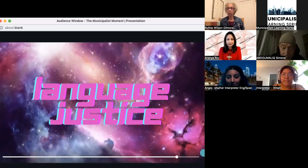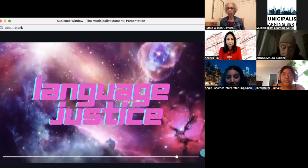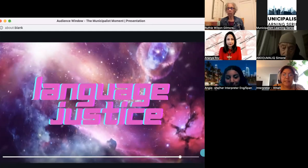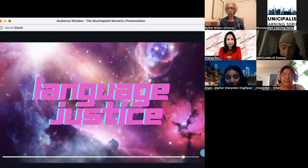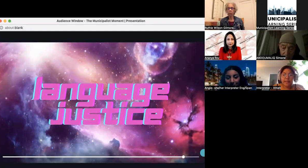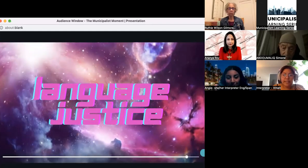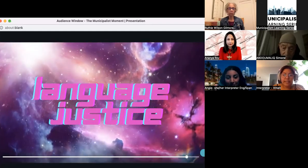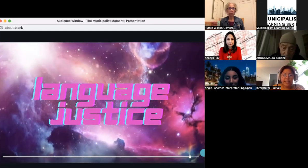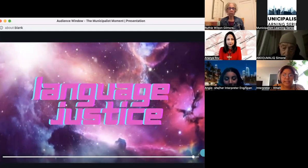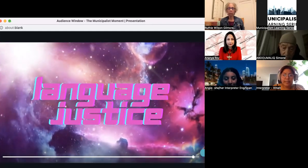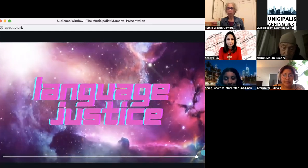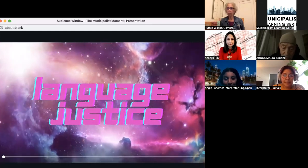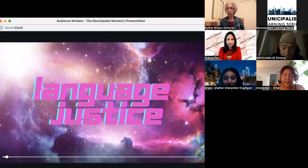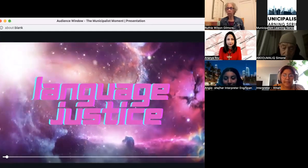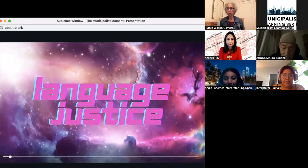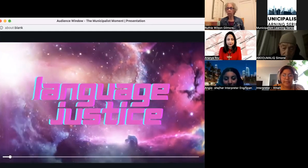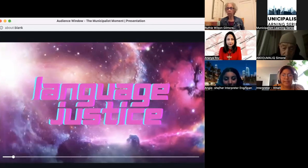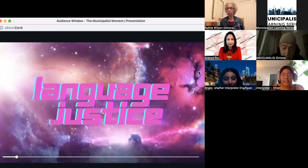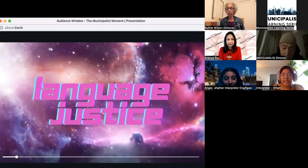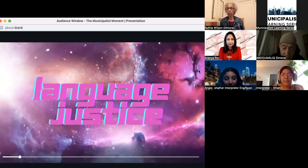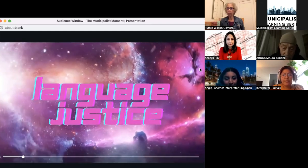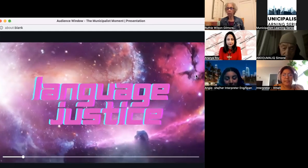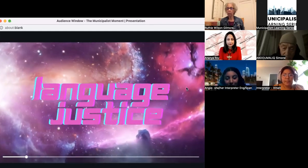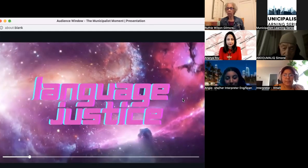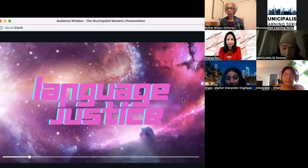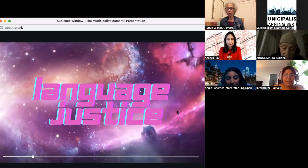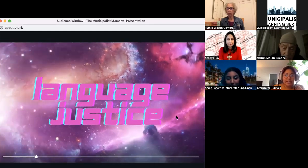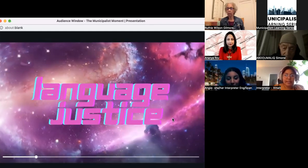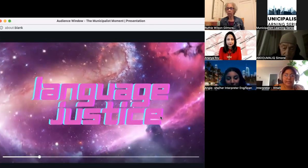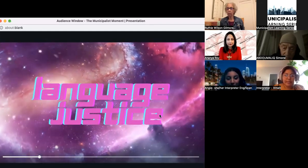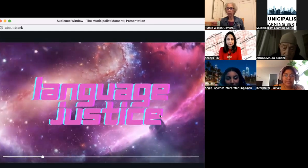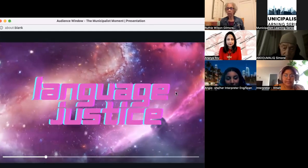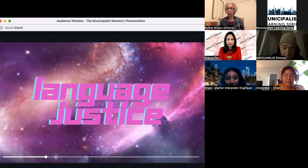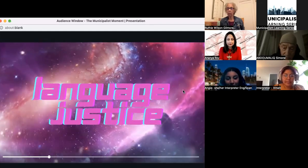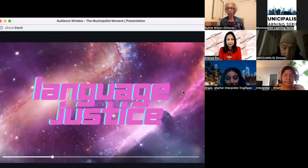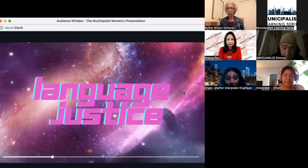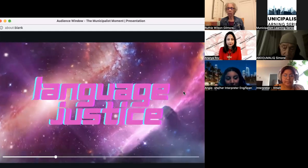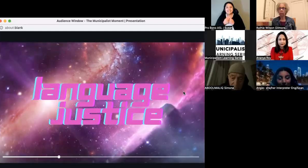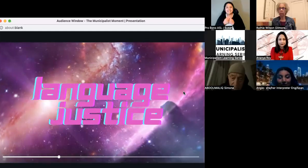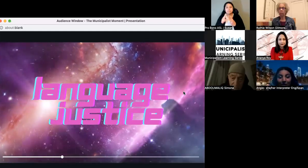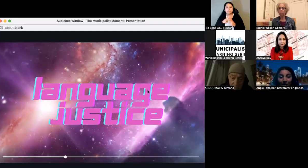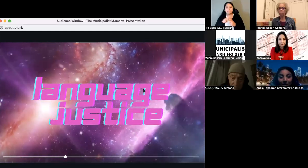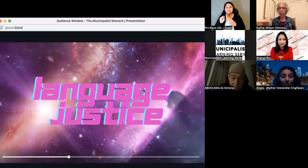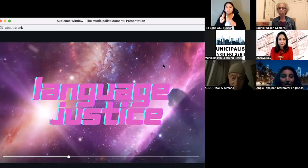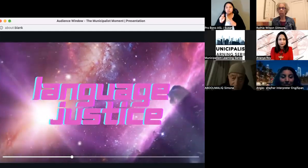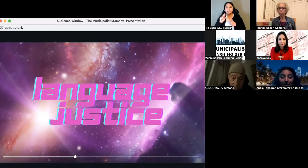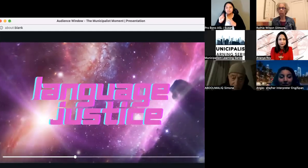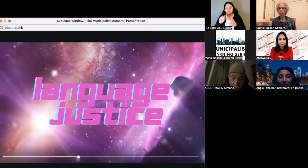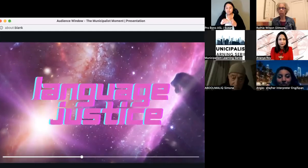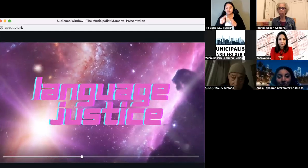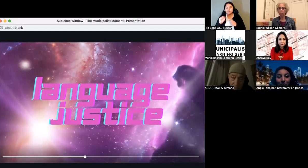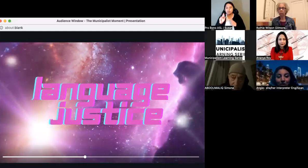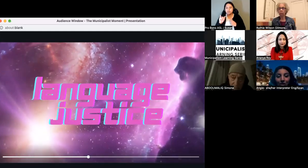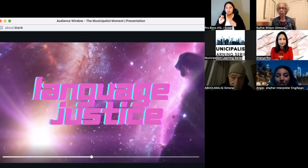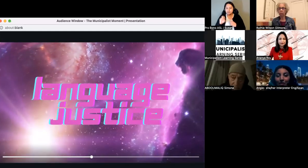Interpretación de lenguaje de señas americano también está disponible por Susanne y Marianne. American Sign